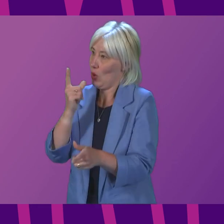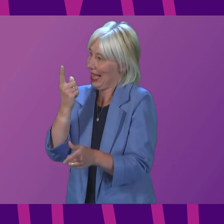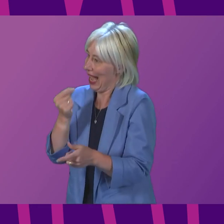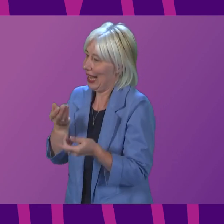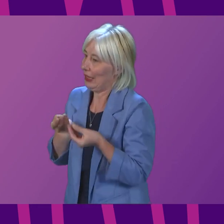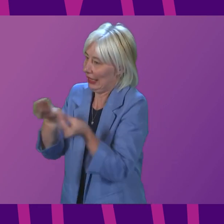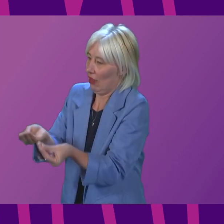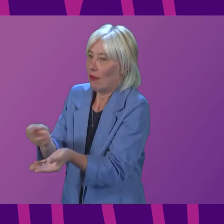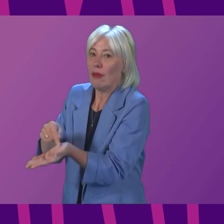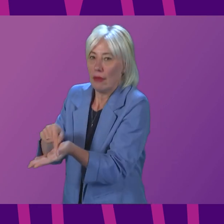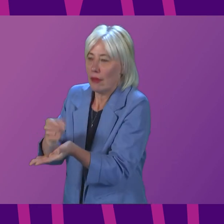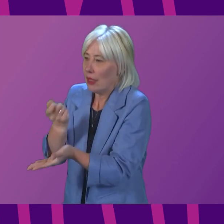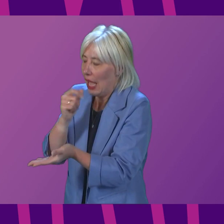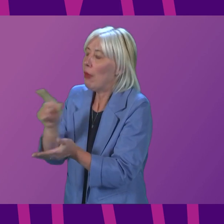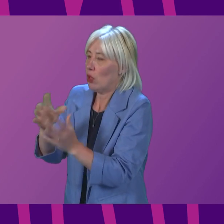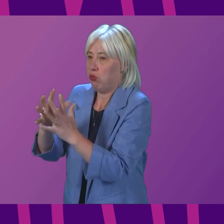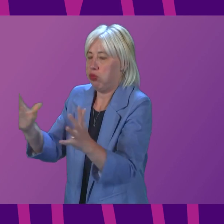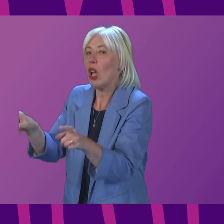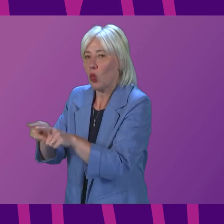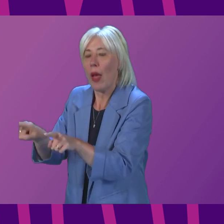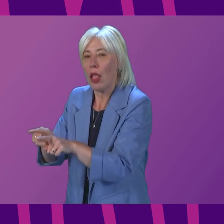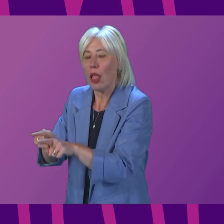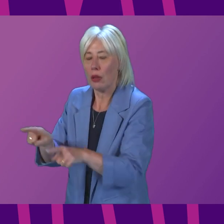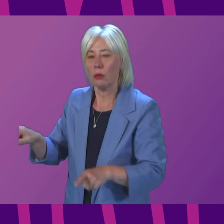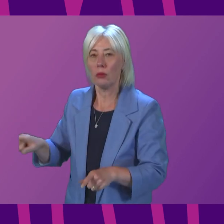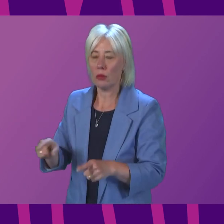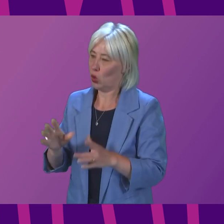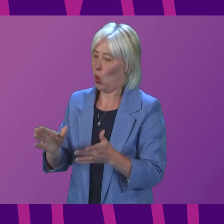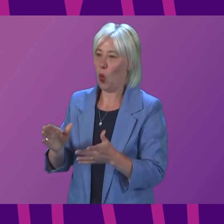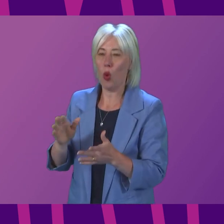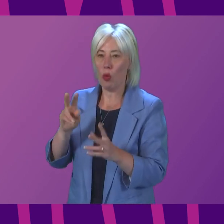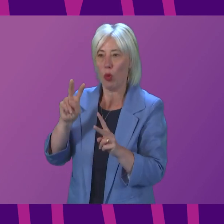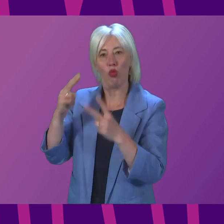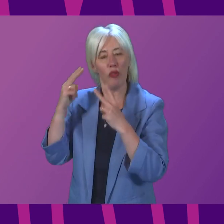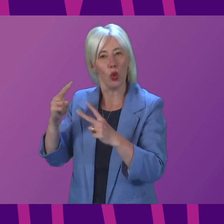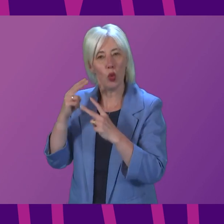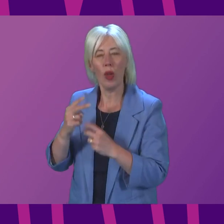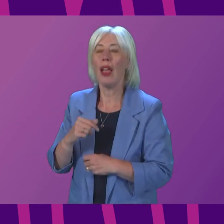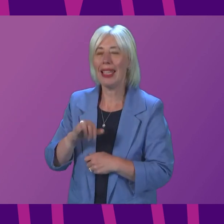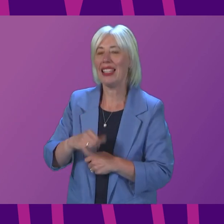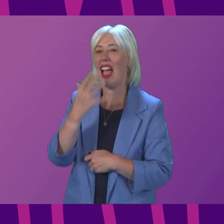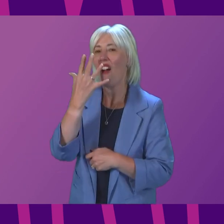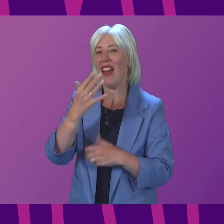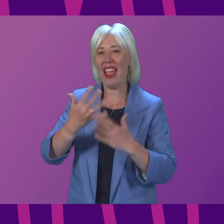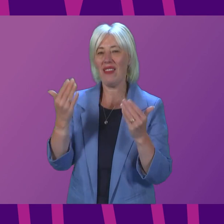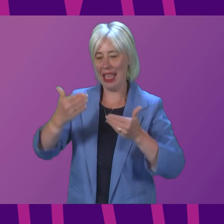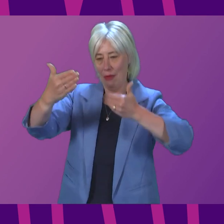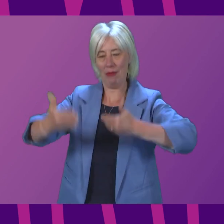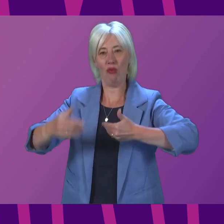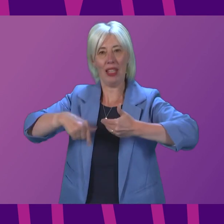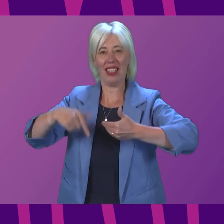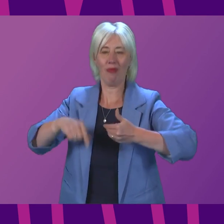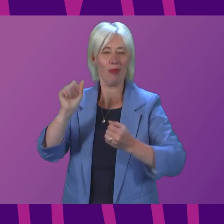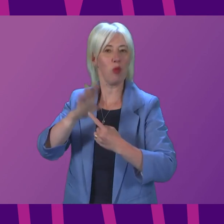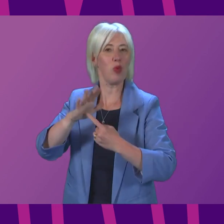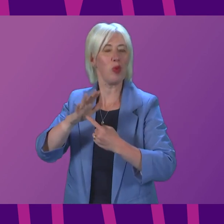with antivirals will also increase. Again, that will be kept under very close review. The five-day window is important. Obviously, that is